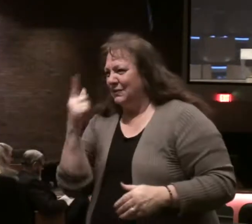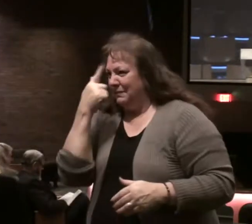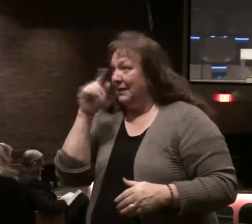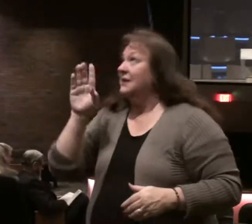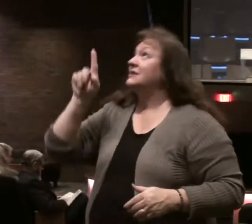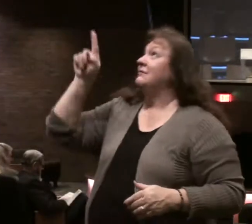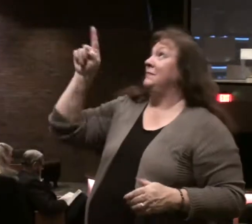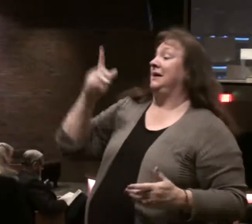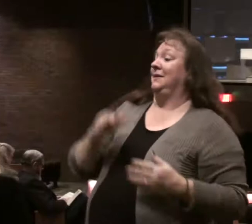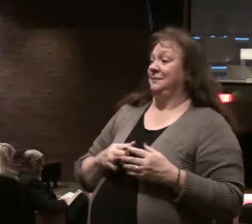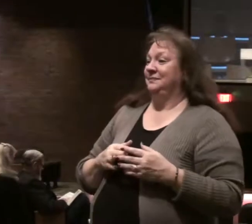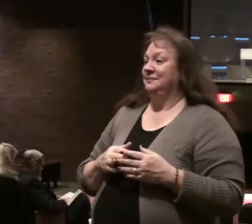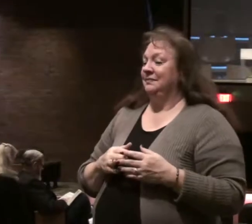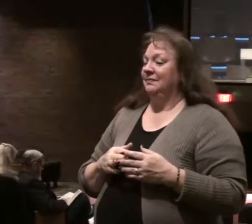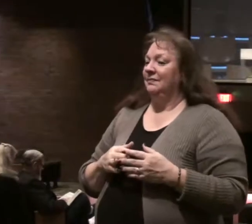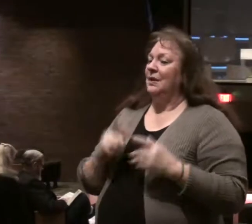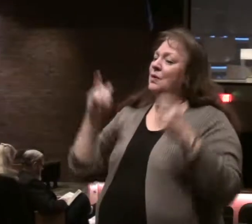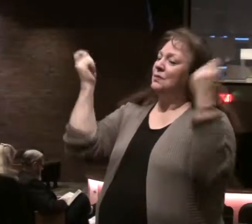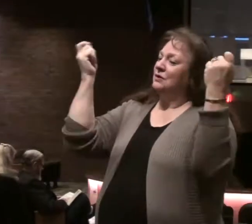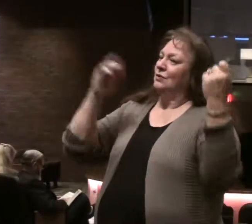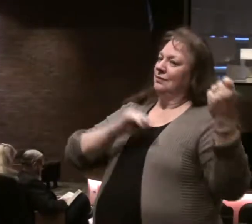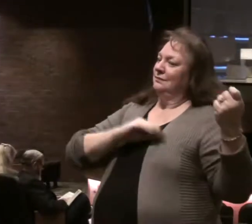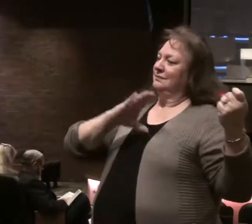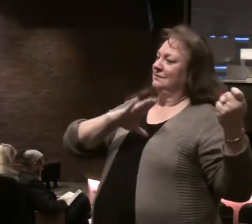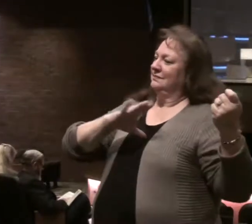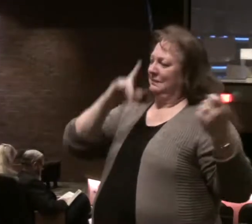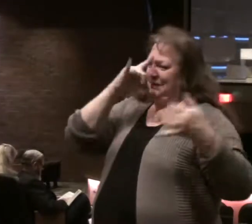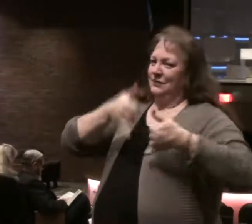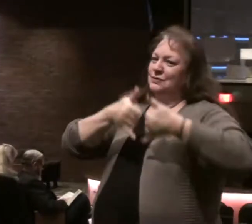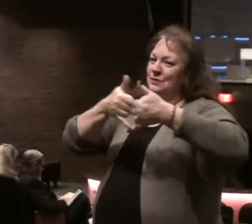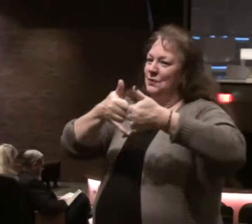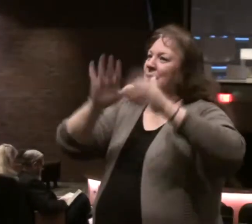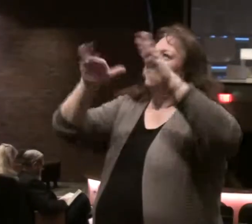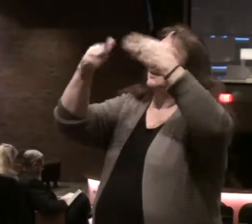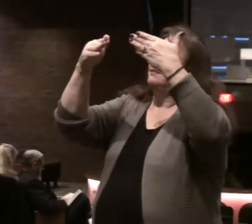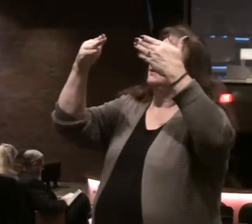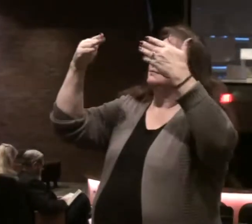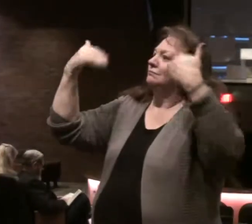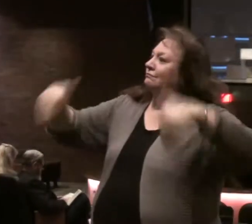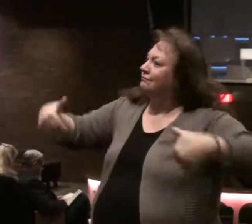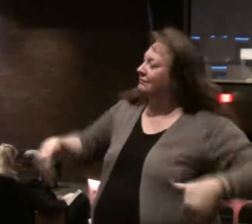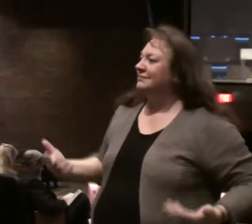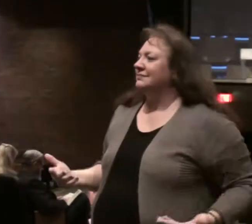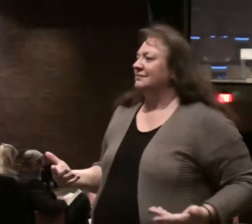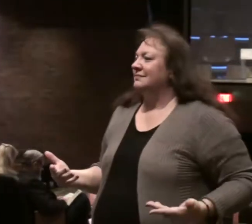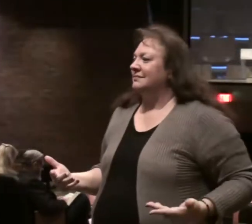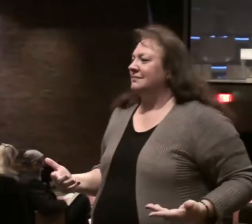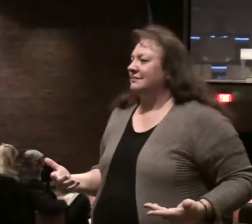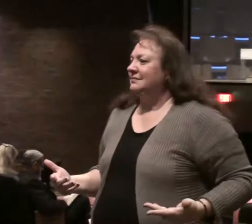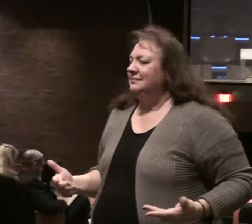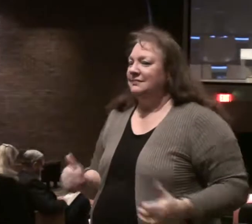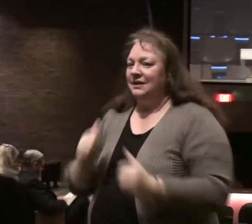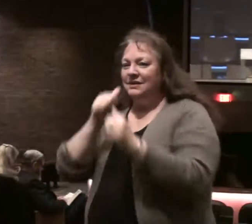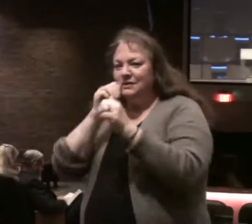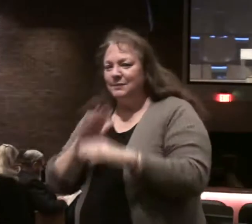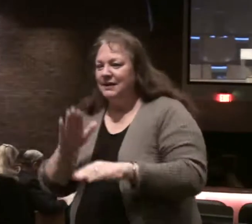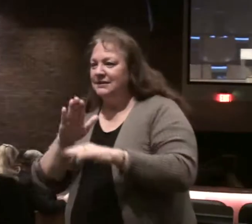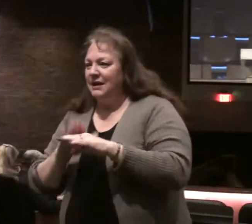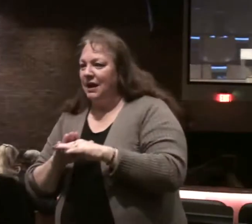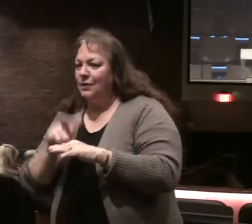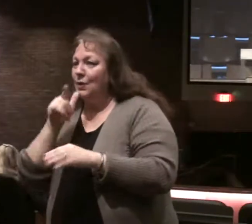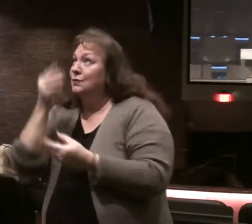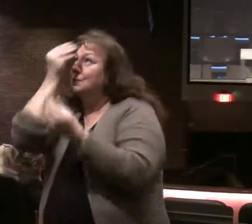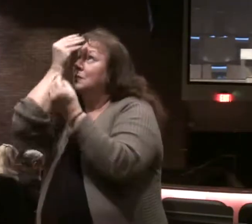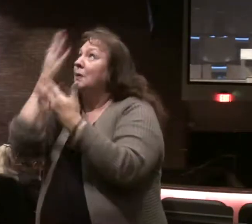of me. Rejoice and be glad for your reward in heaven is great. There's a blessing on those who submit